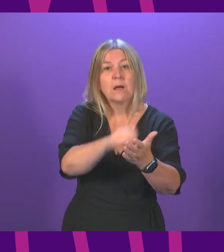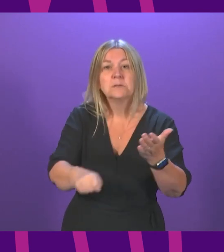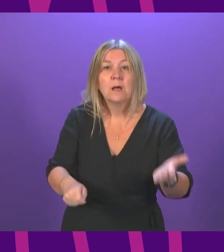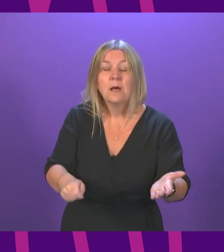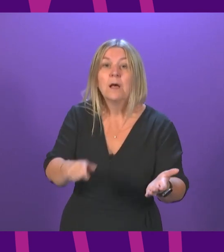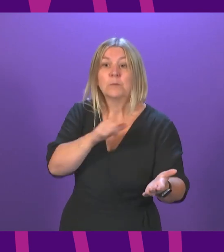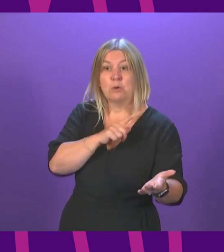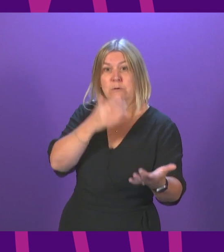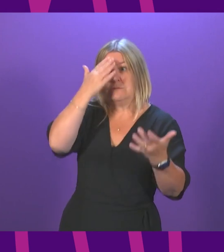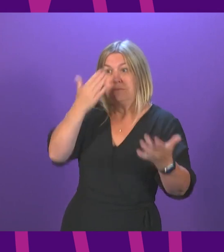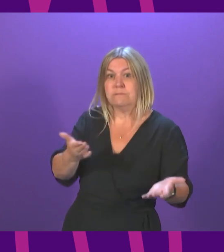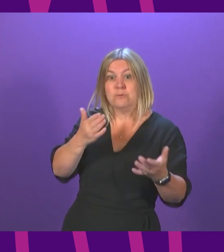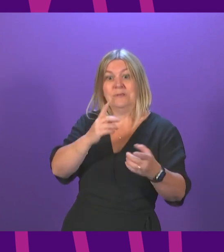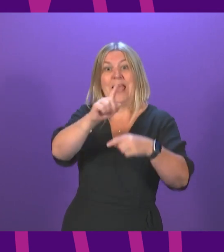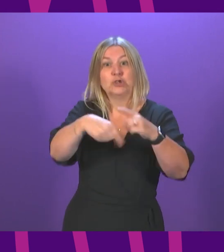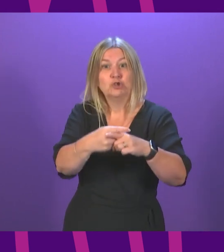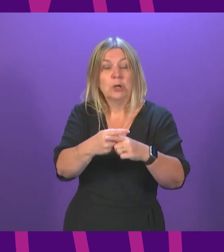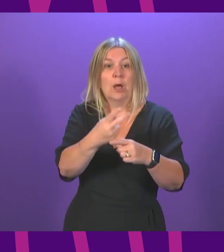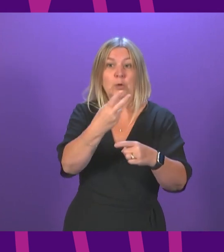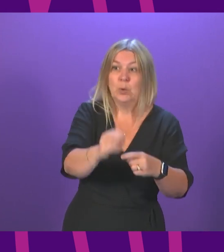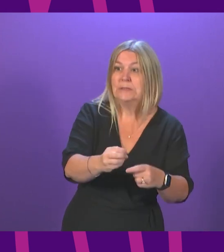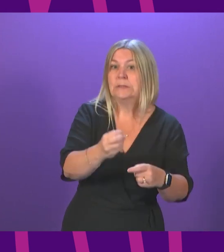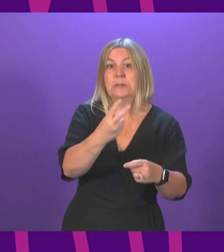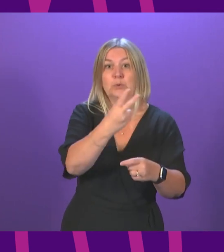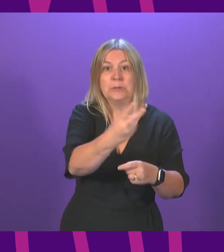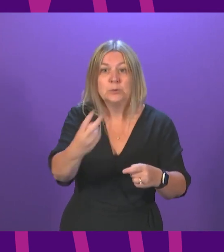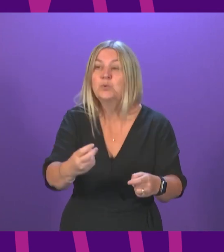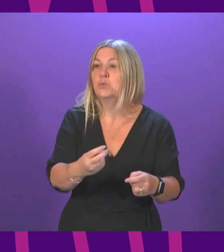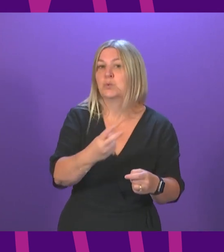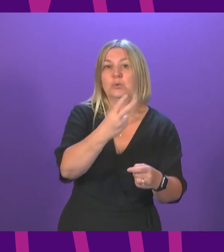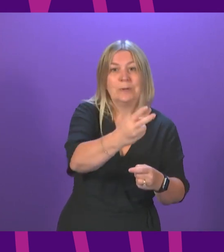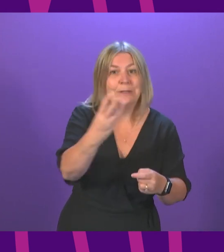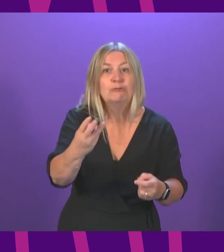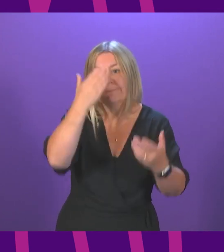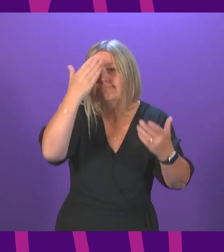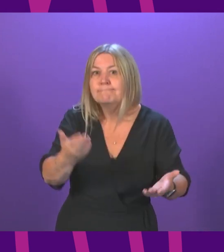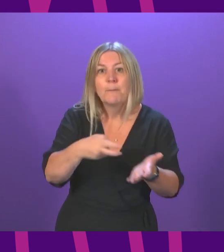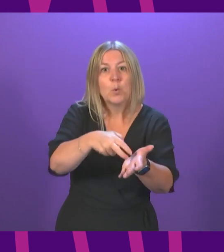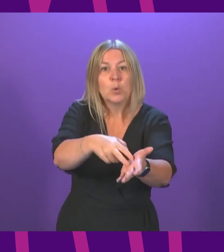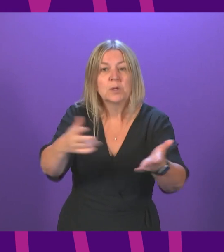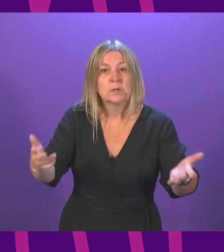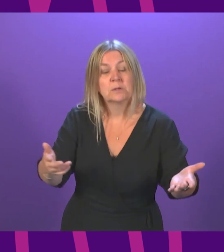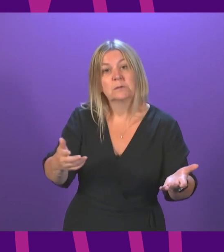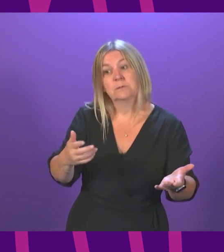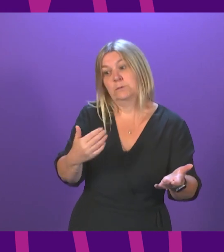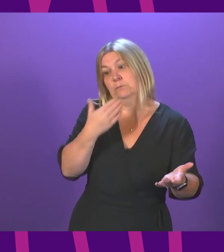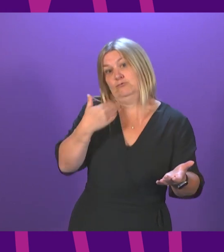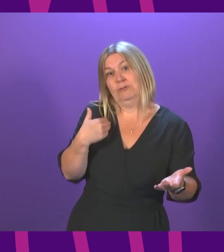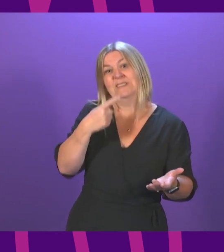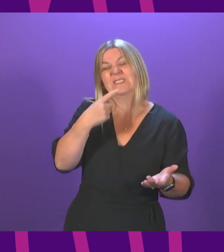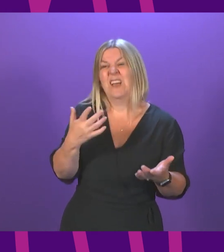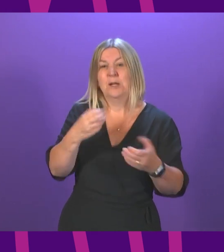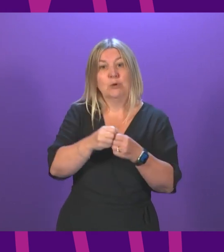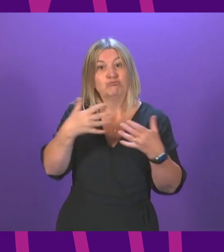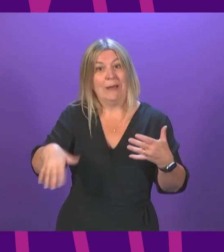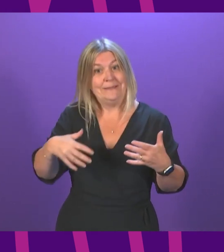2023. Cammie can't afford to turn down a job. That's why two weeks ago, he found himself driving from Brighton to Inverness